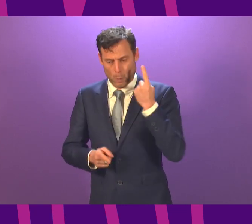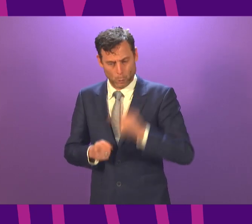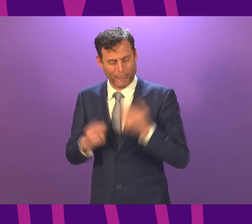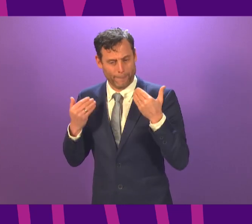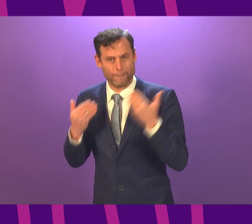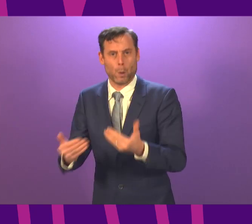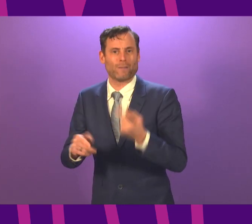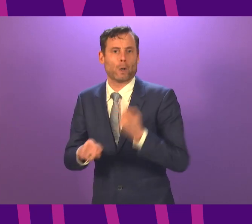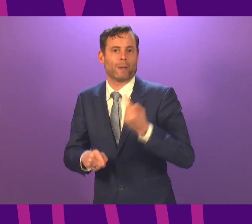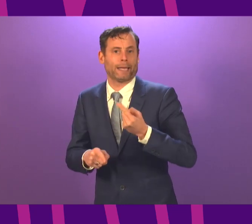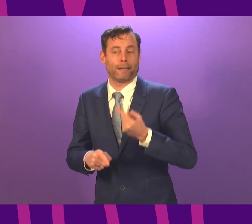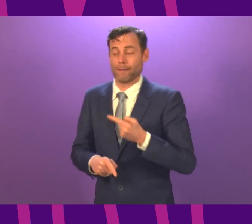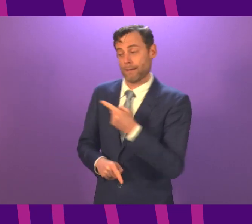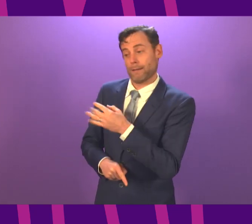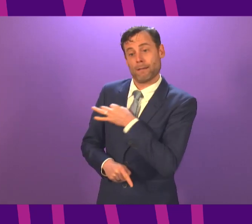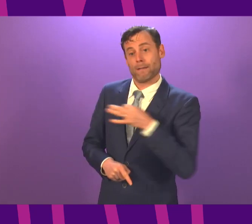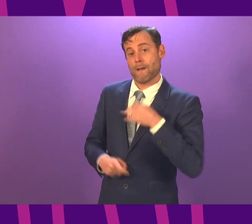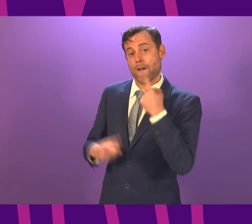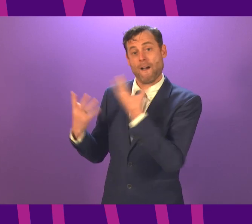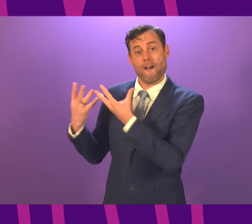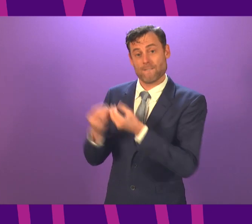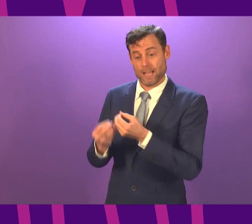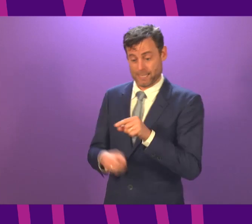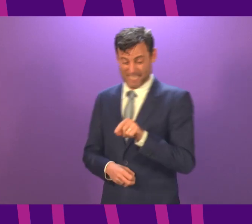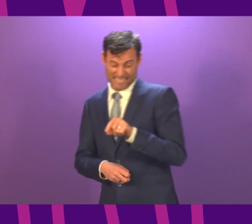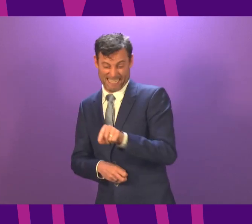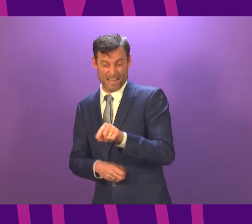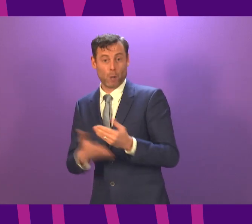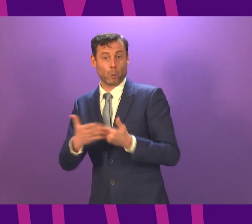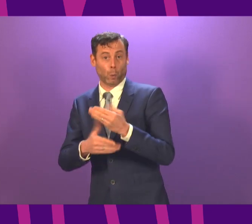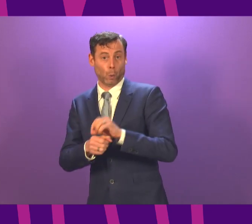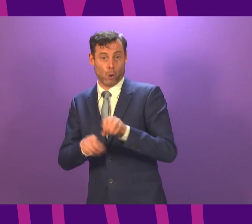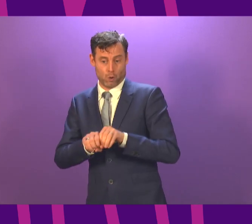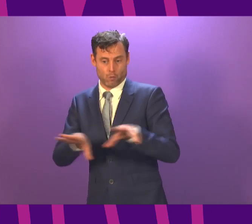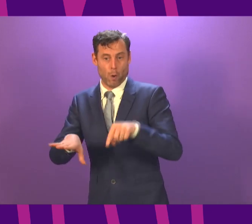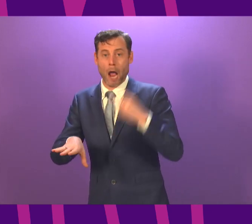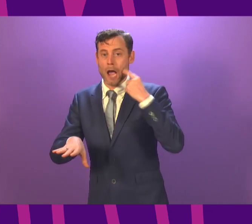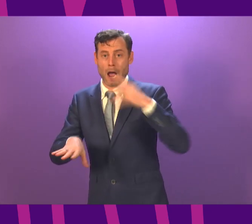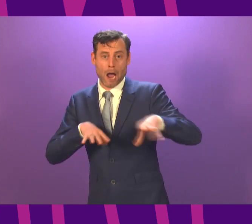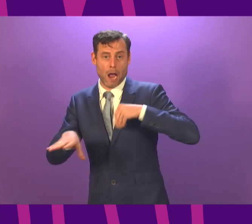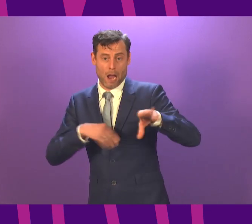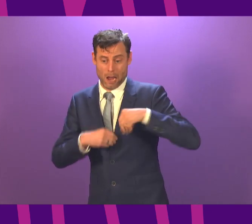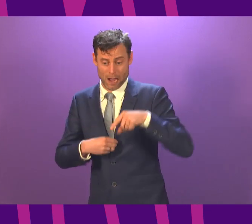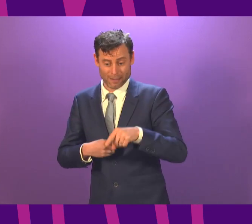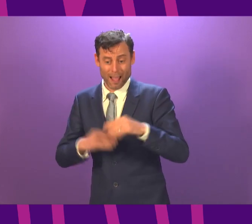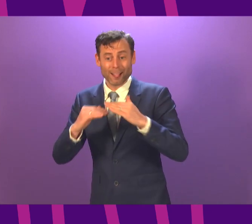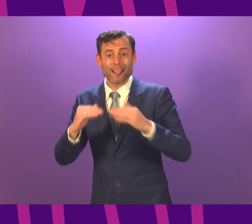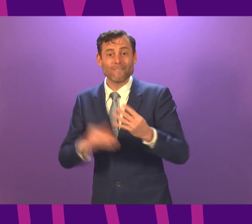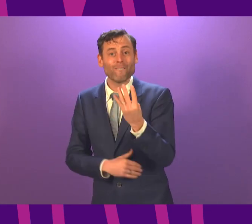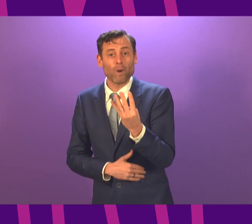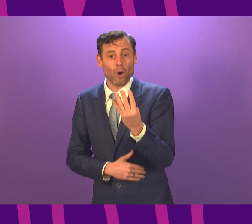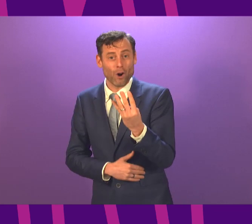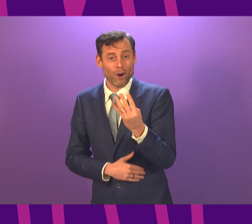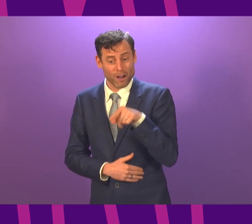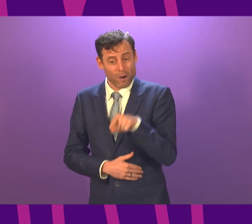that the increased transmissibility of the new variant means that the current level four measures may not be sufficient to bring the